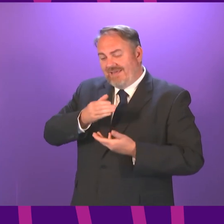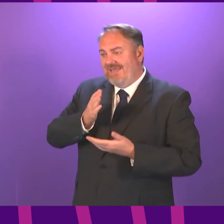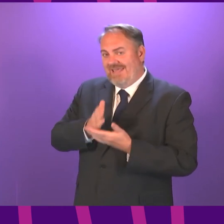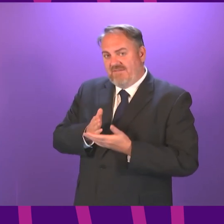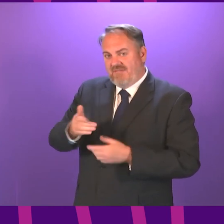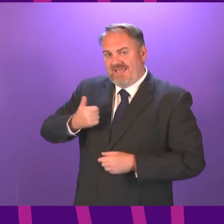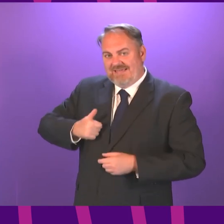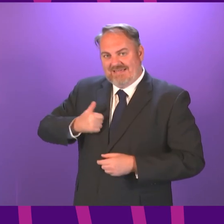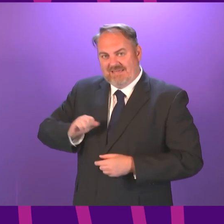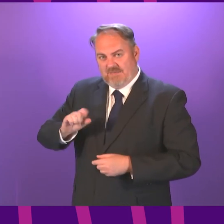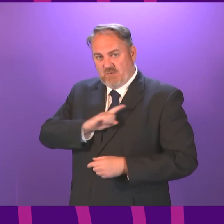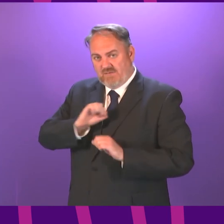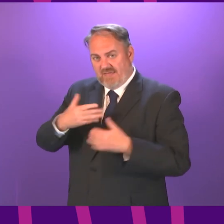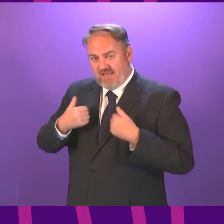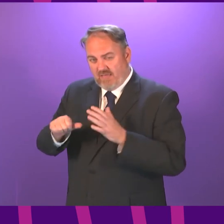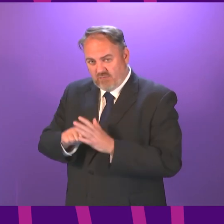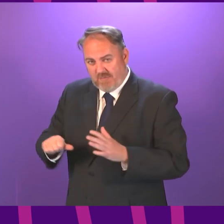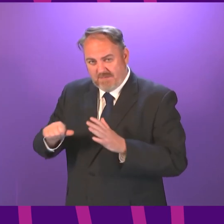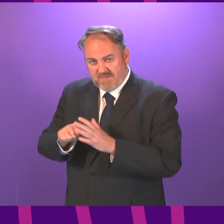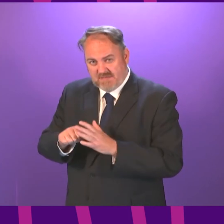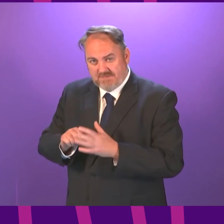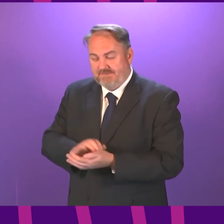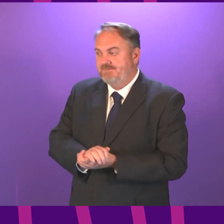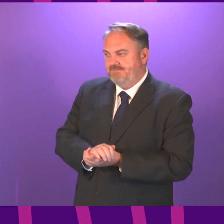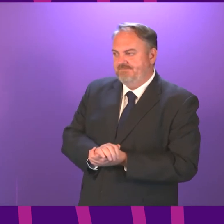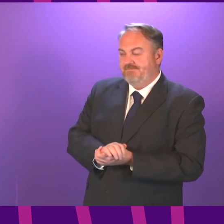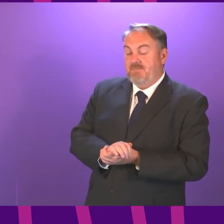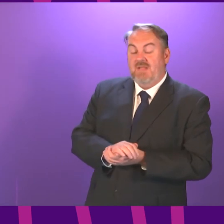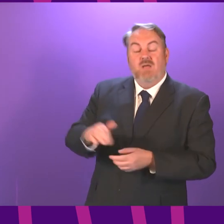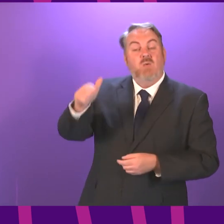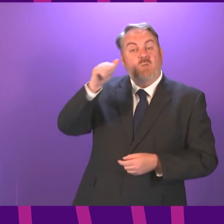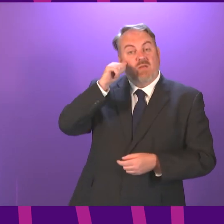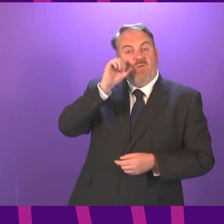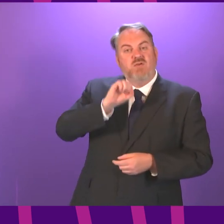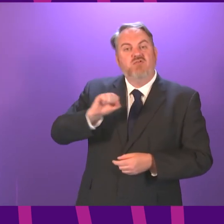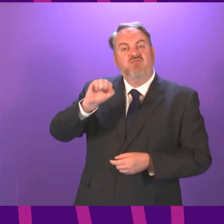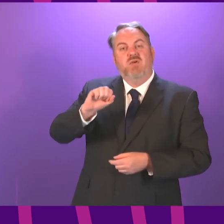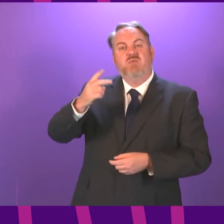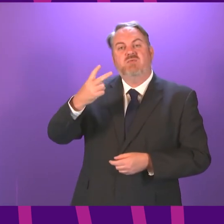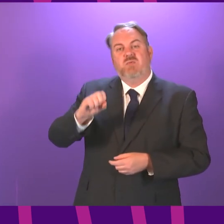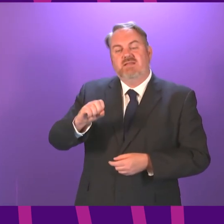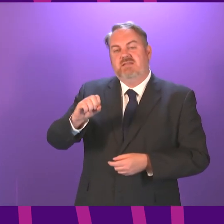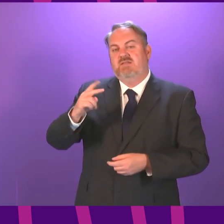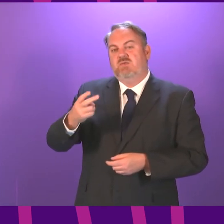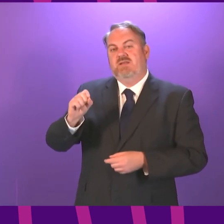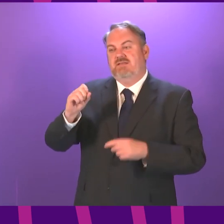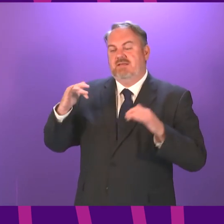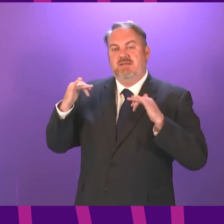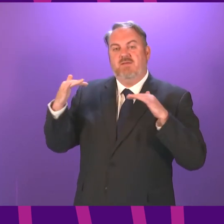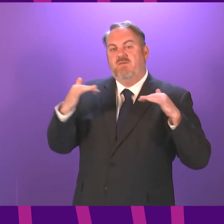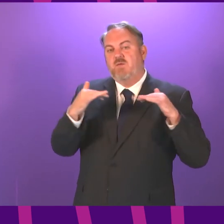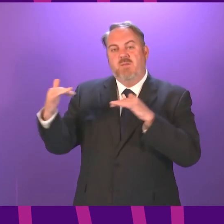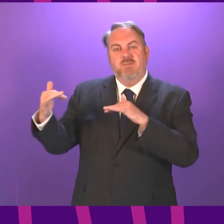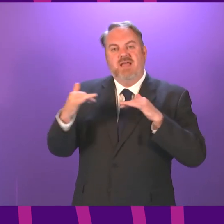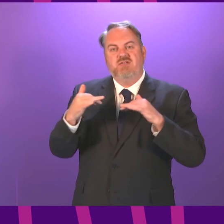Minister Well concession stands won't be in operation for the Euro 2020 matches at Hamden as a result